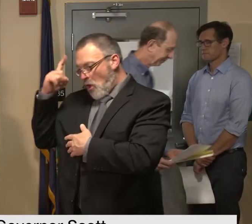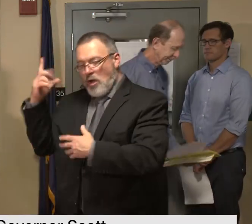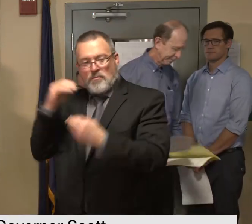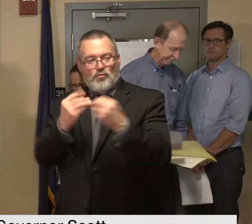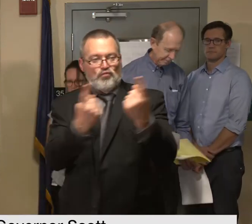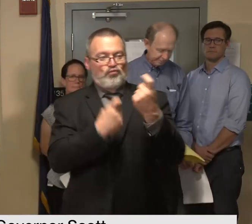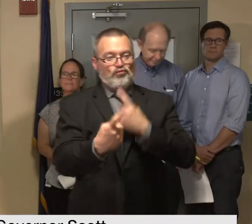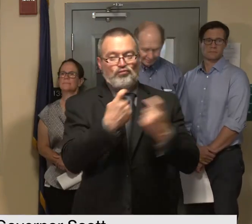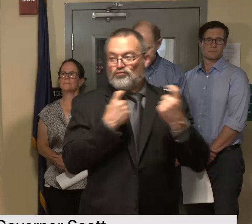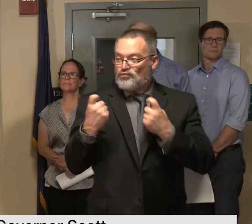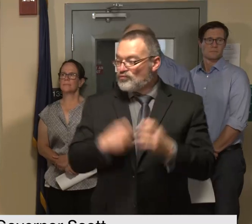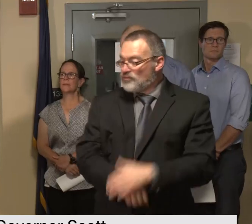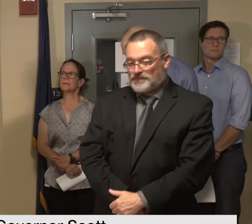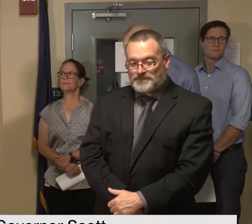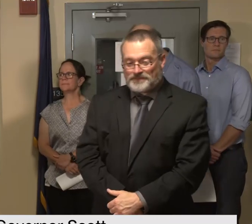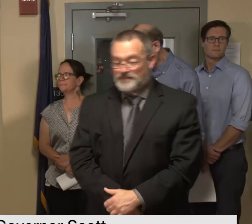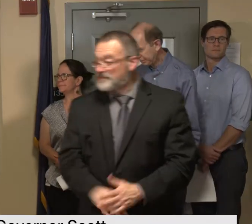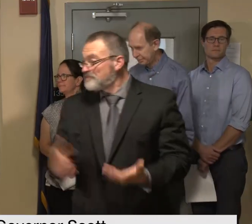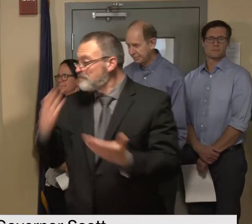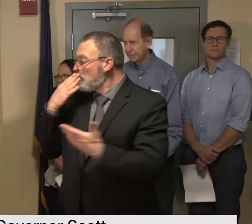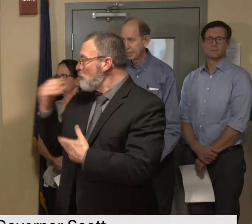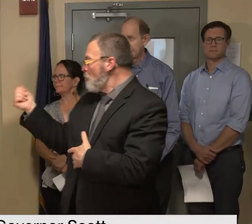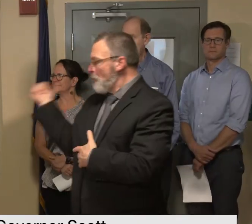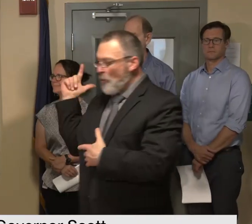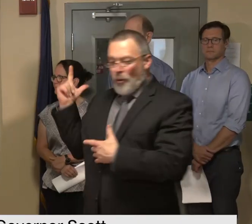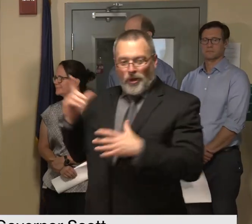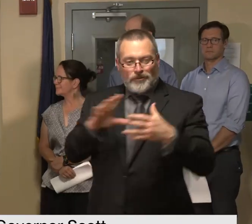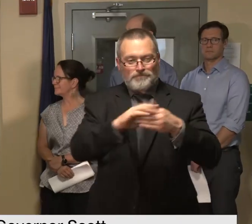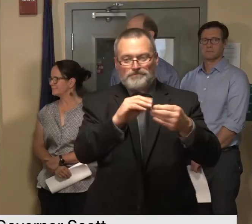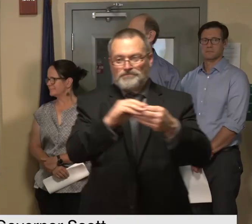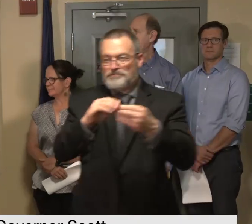thank you dr levine i will now open it up to questions